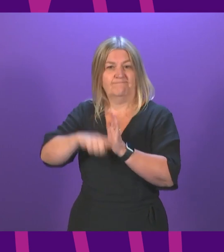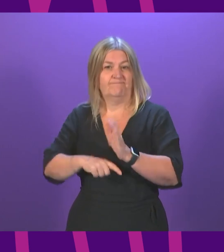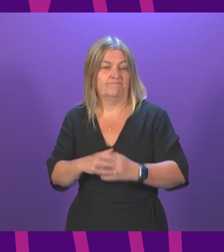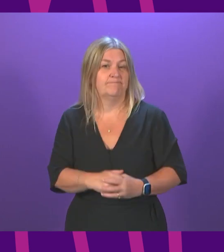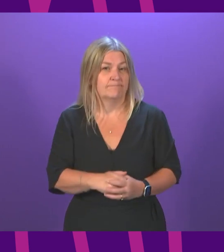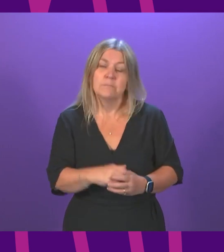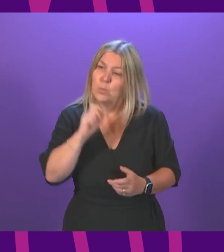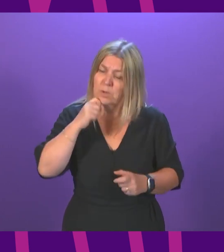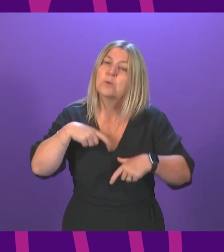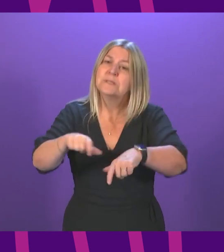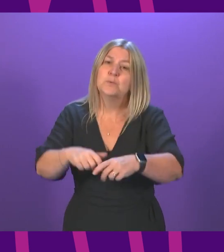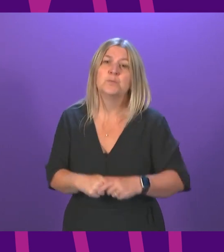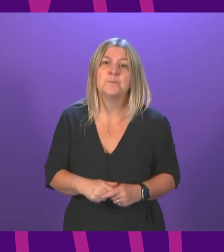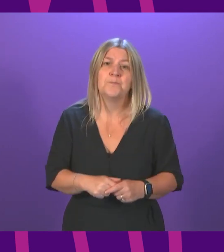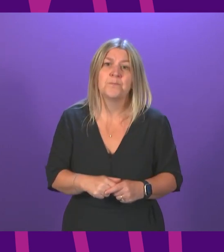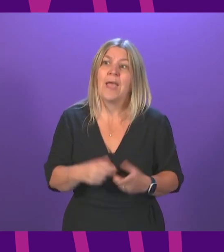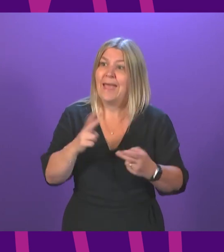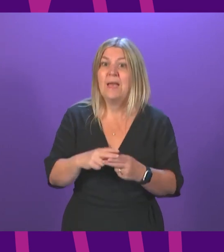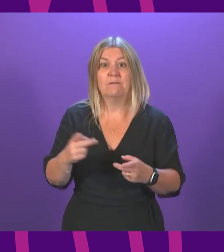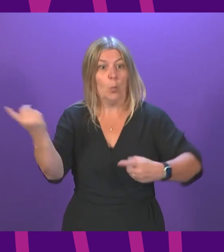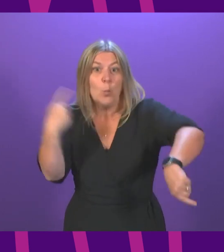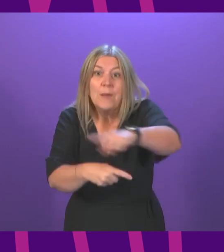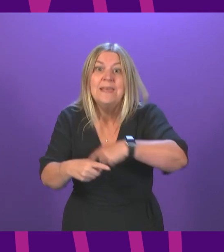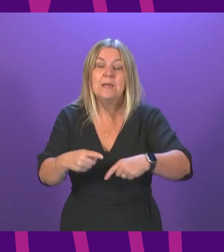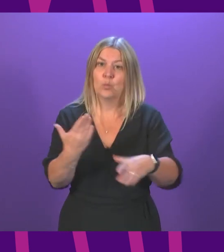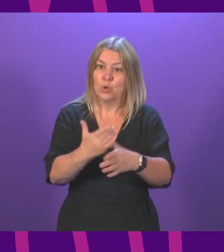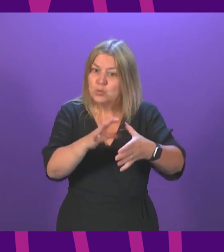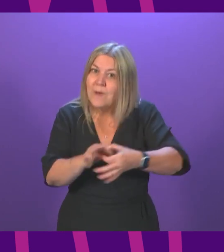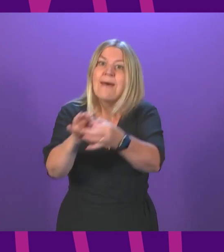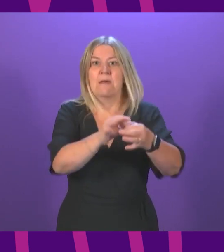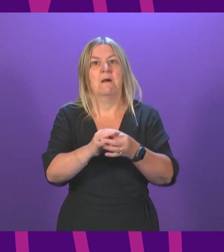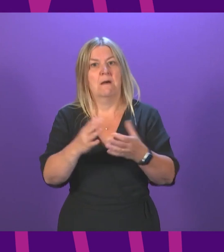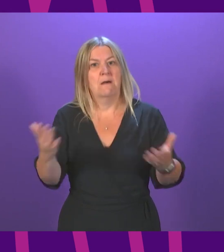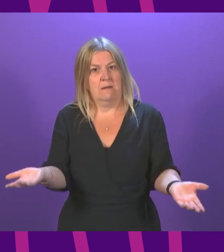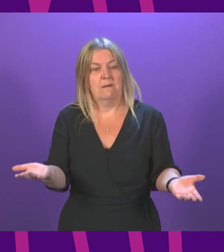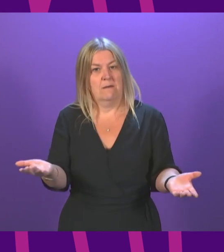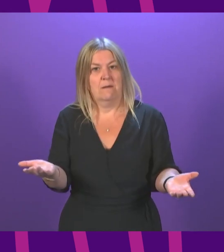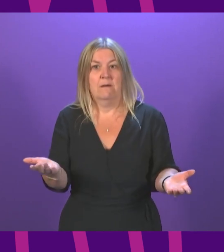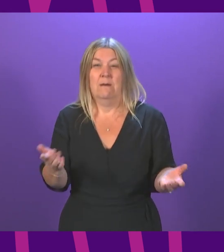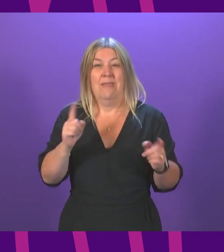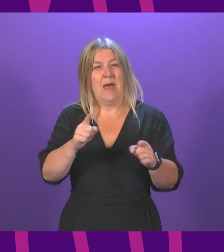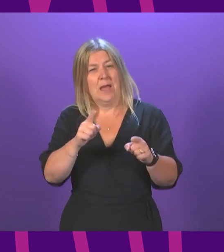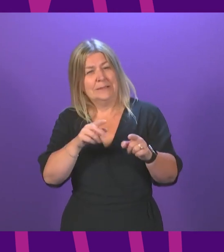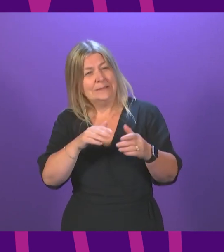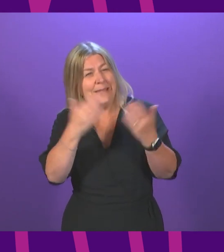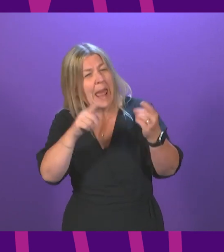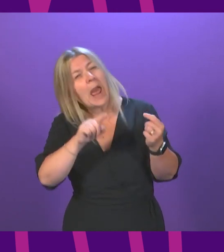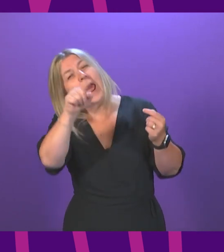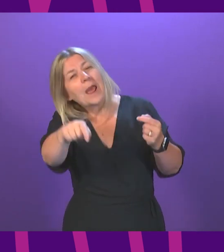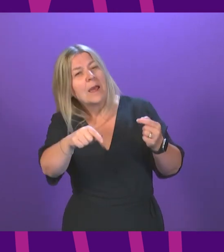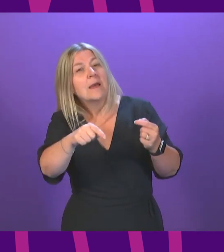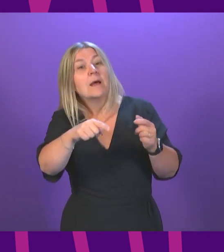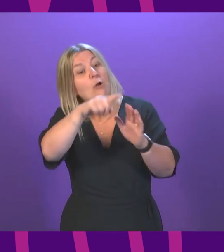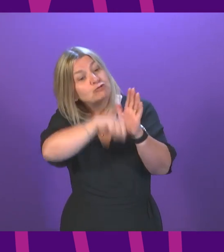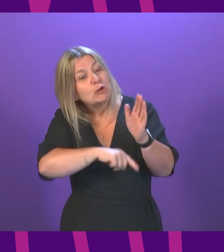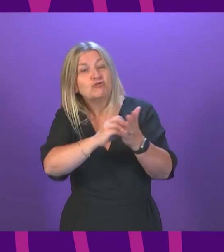to try to do. And if all of us continue to pull together, that day when we can lift all restrictions, I do believe is now within sight. But